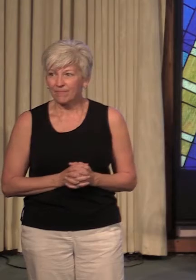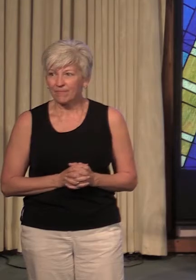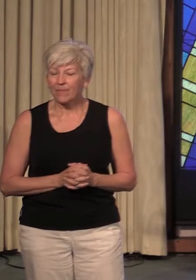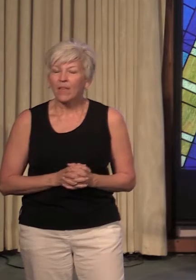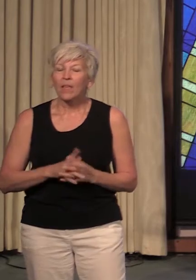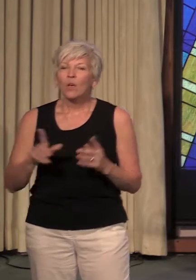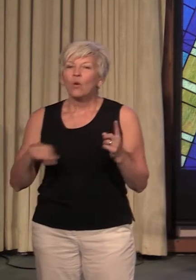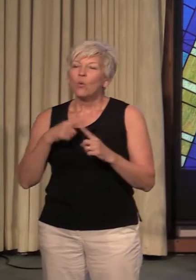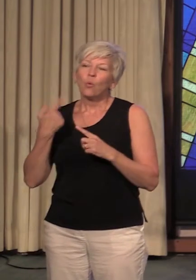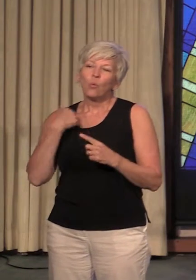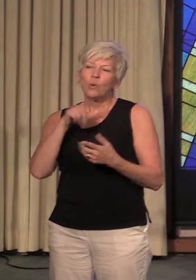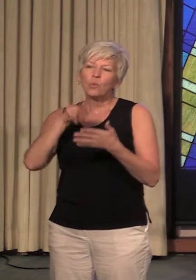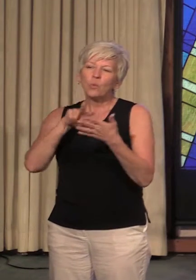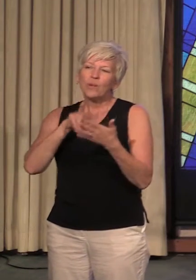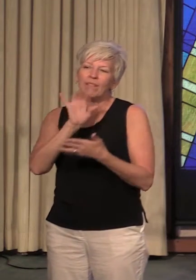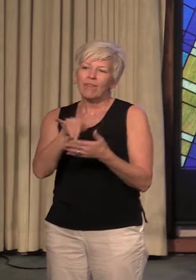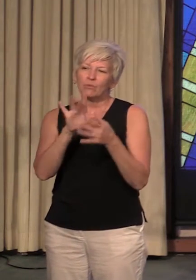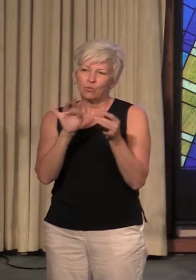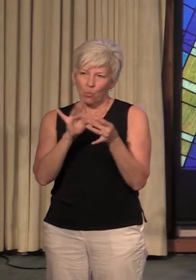When we read that story,